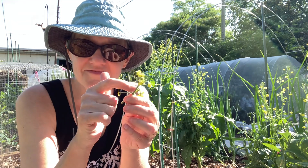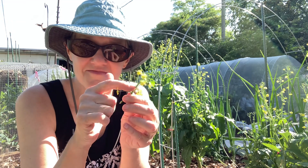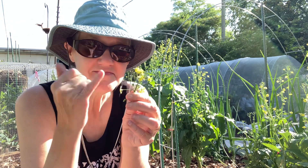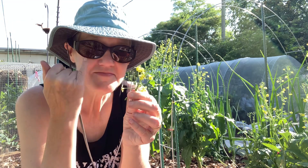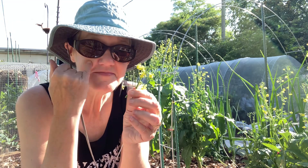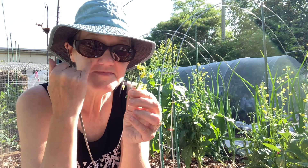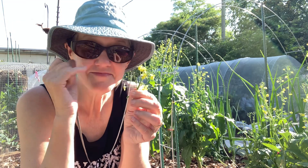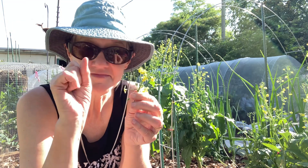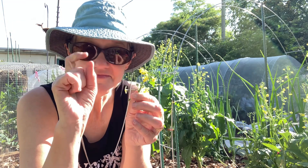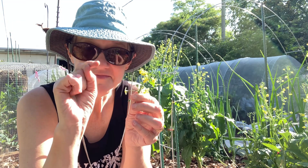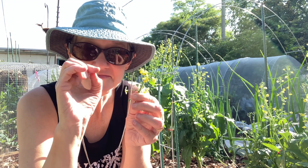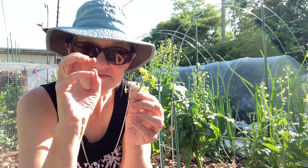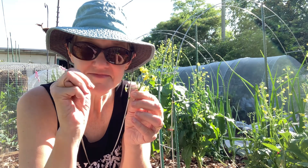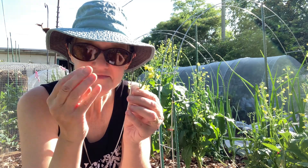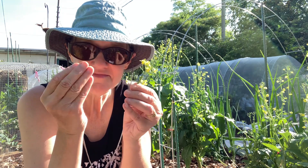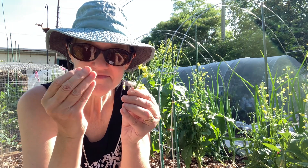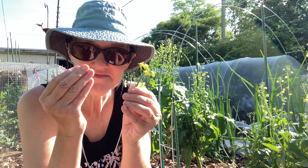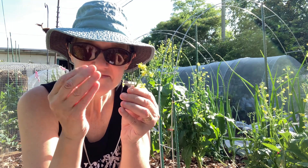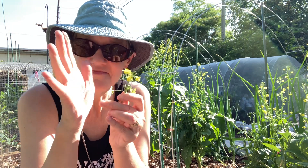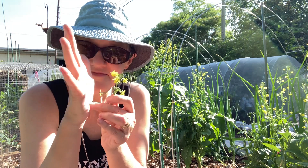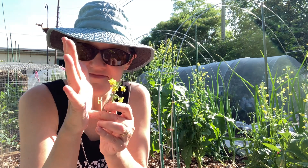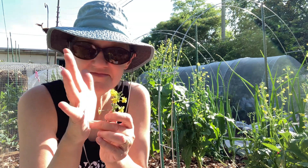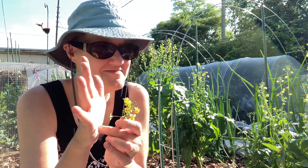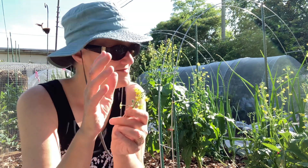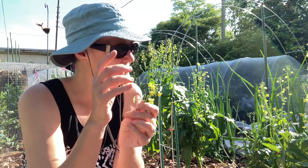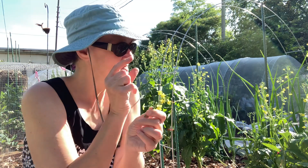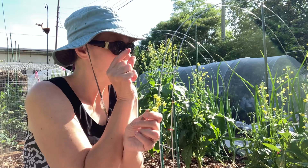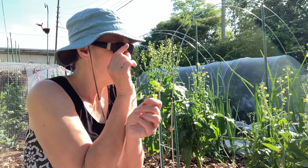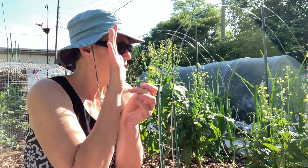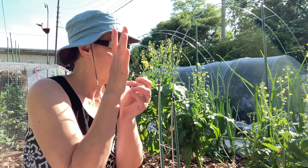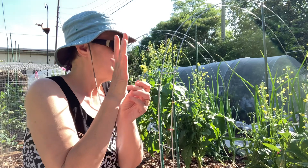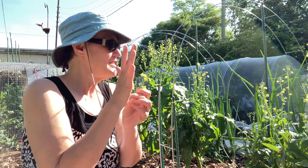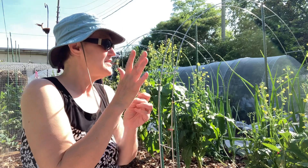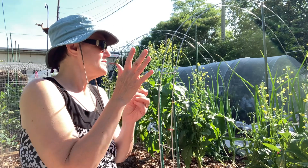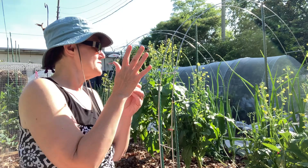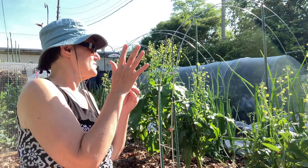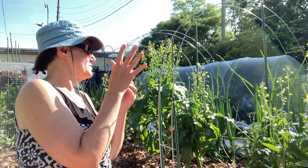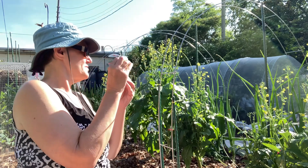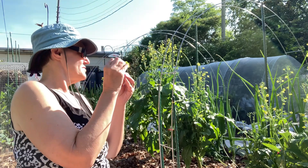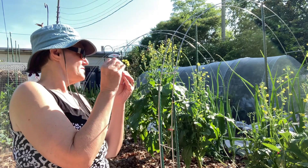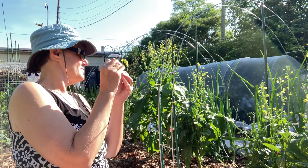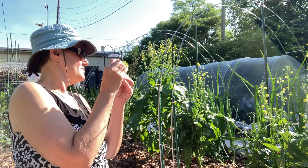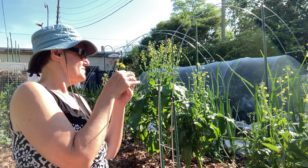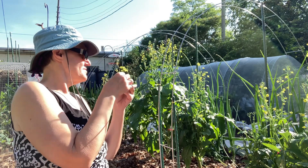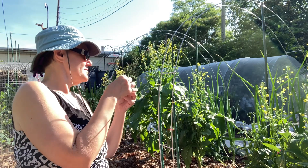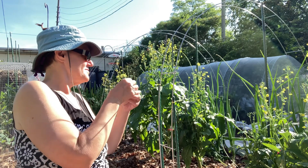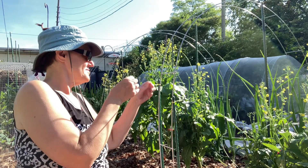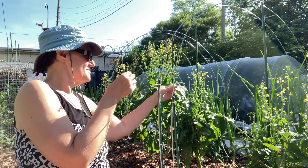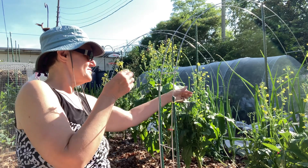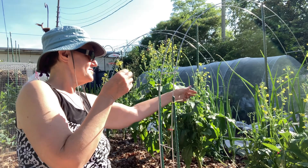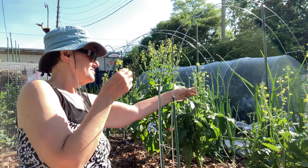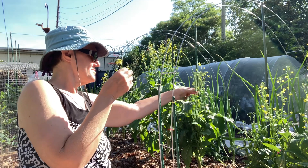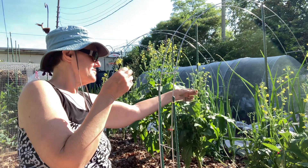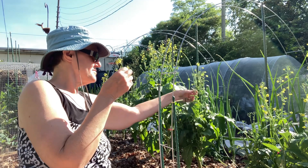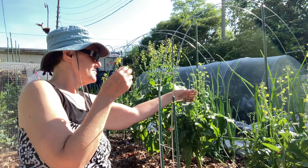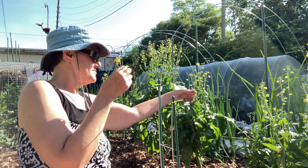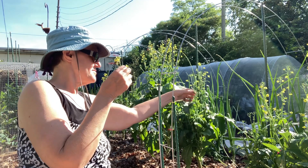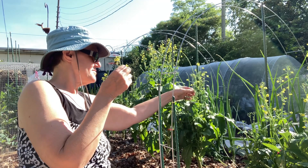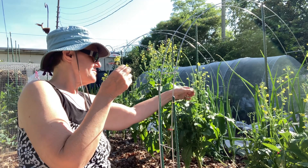the flower buds and the flowers too and the small tender leaves let's see